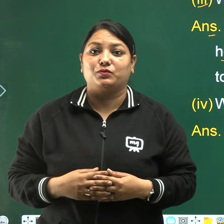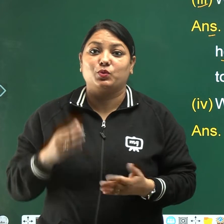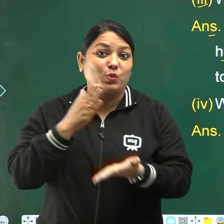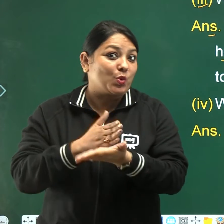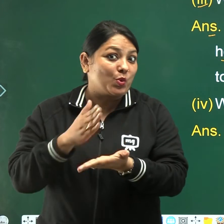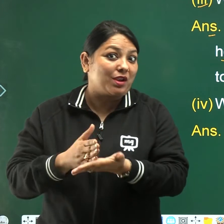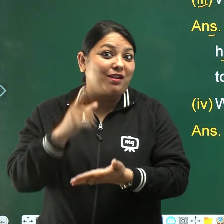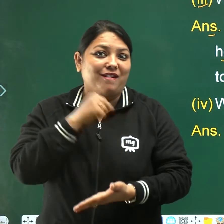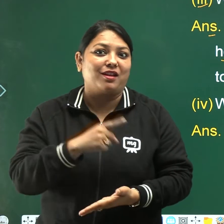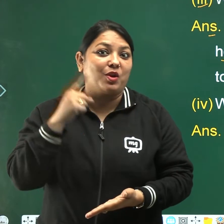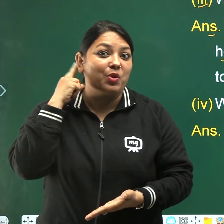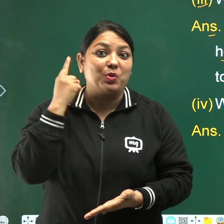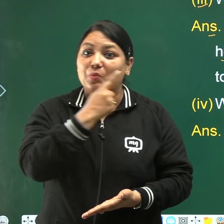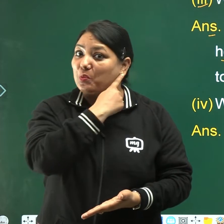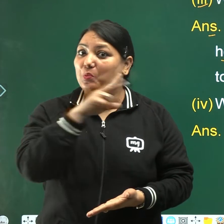ears.